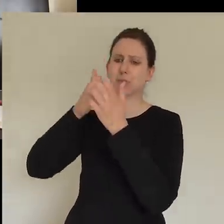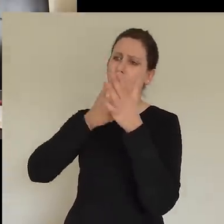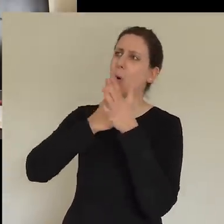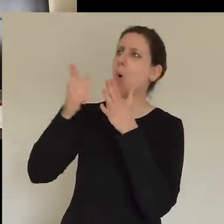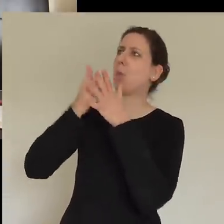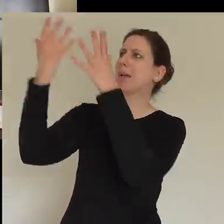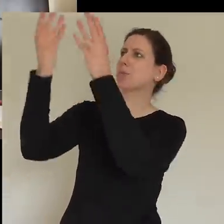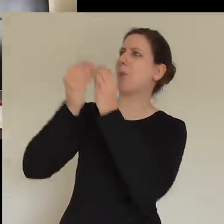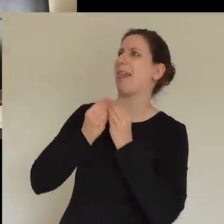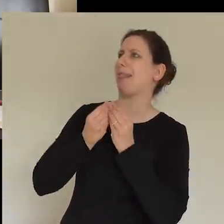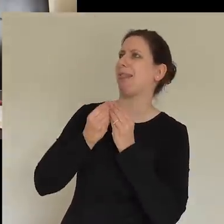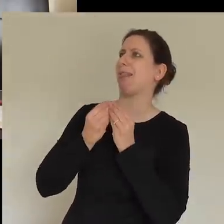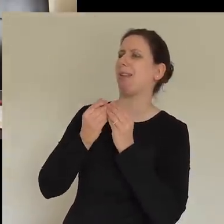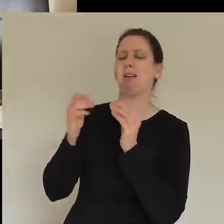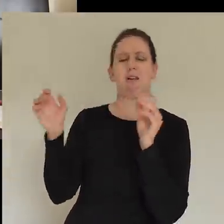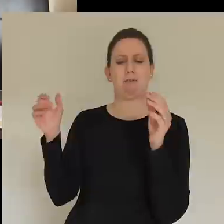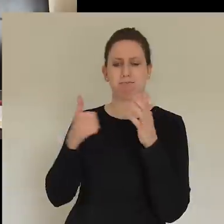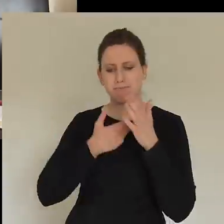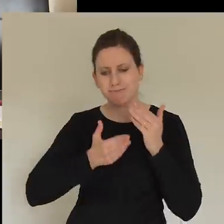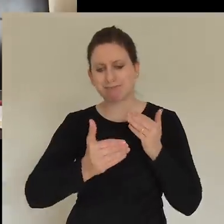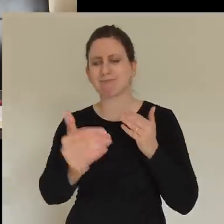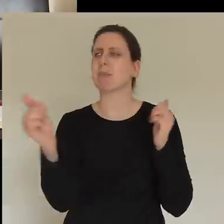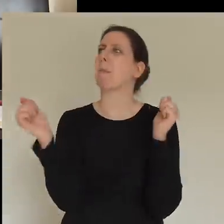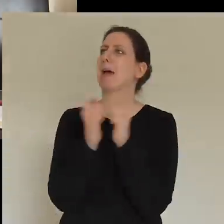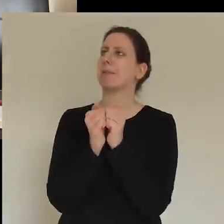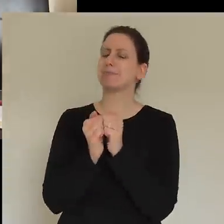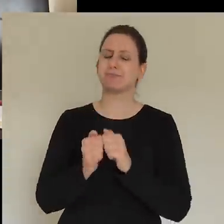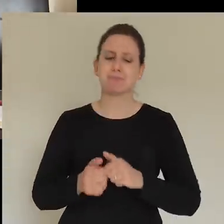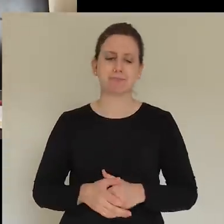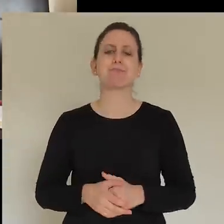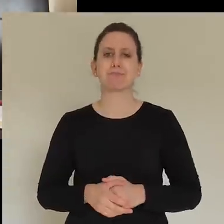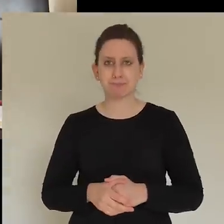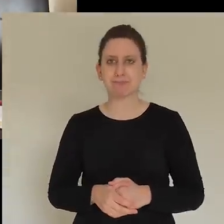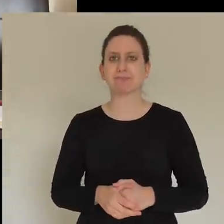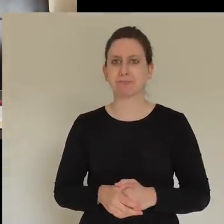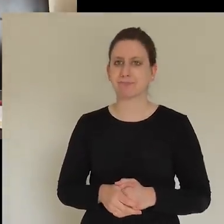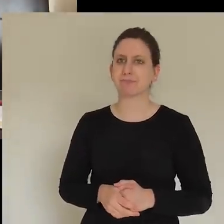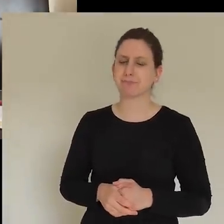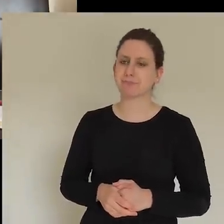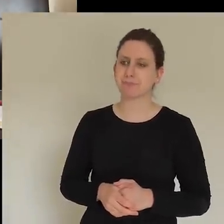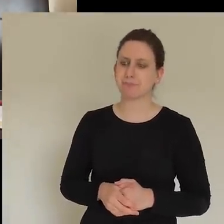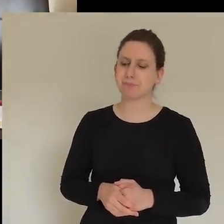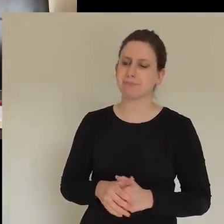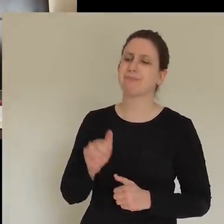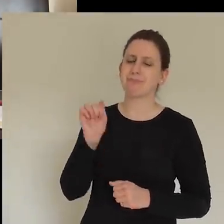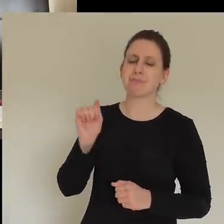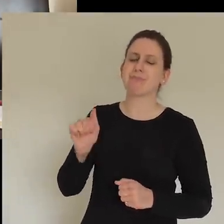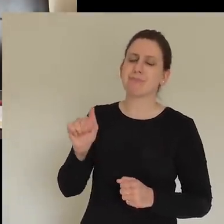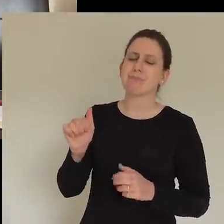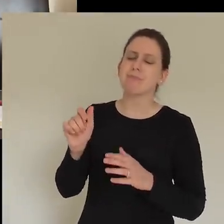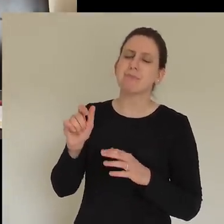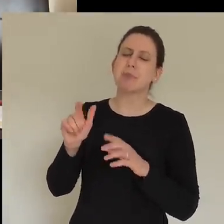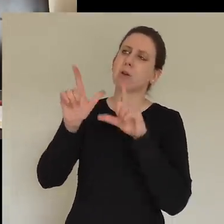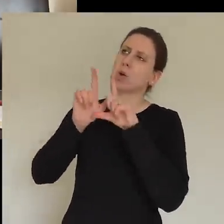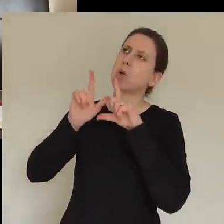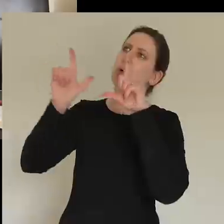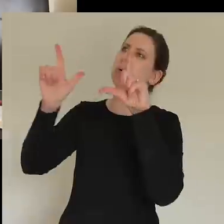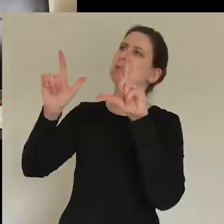Amen. Yeah. And Lord, we pray too, just that you forgive us, Lord, for our